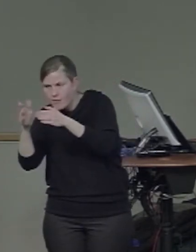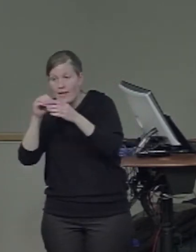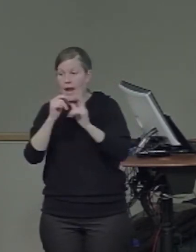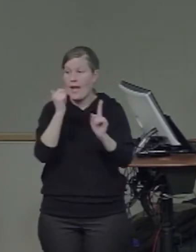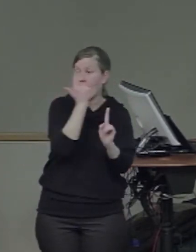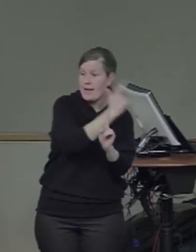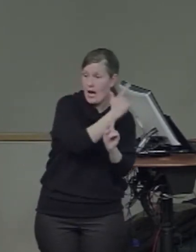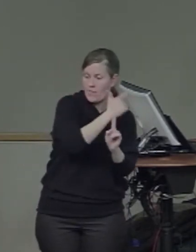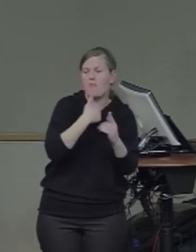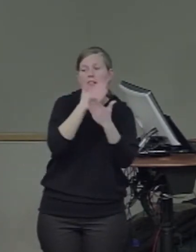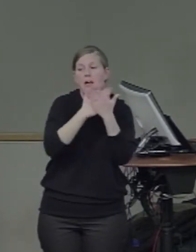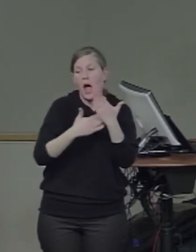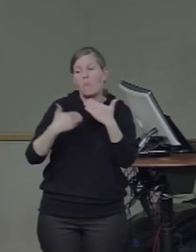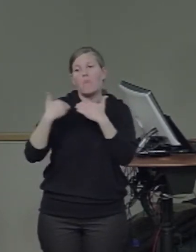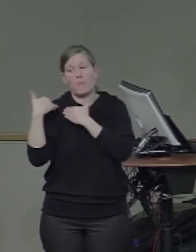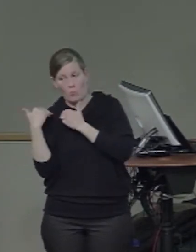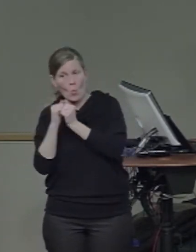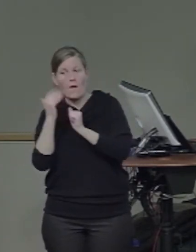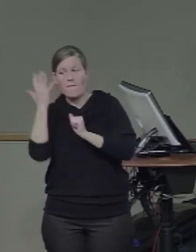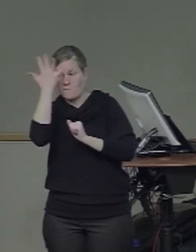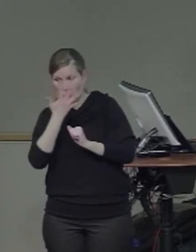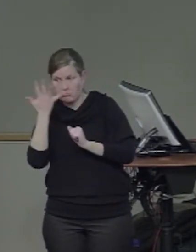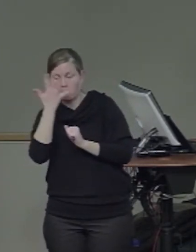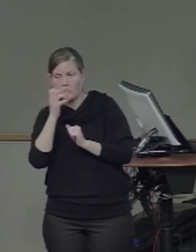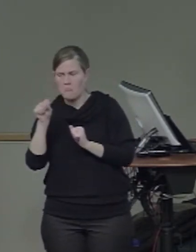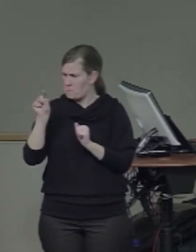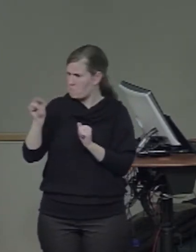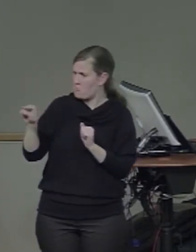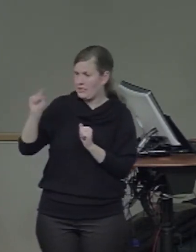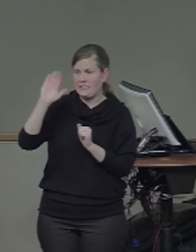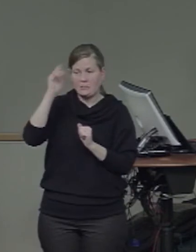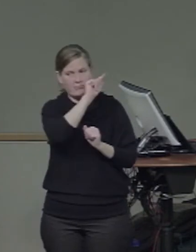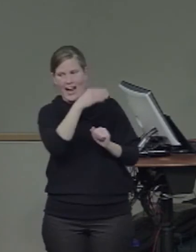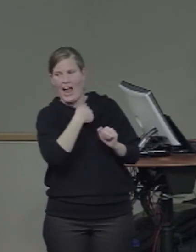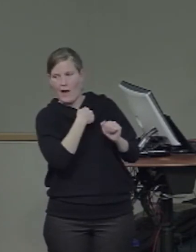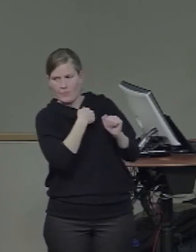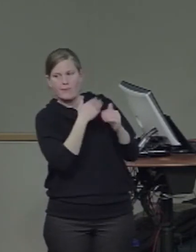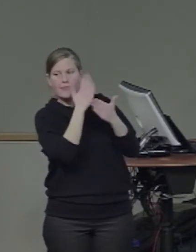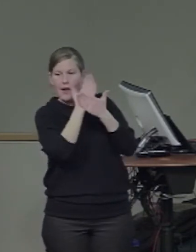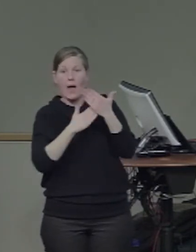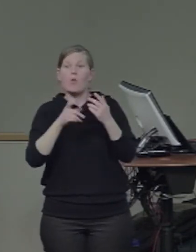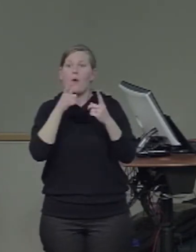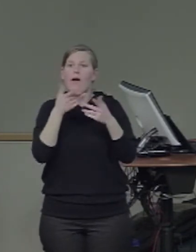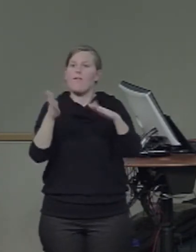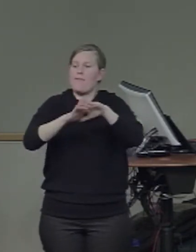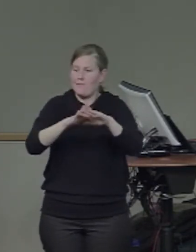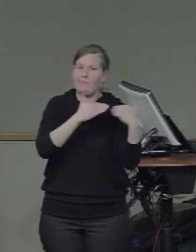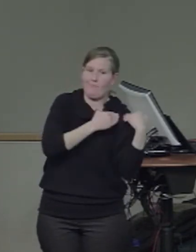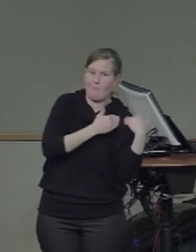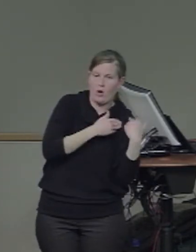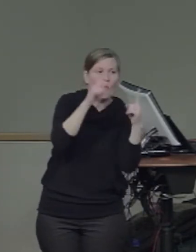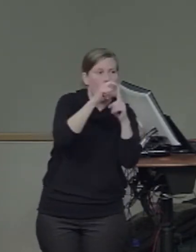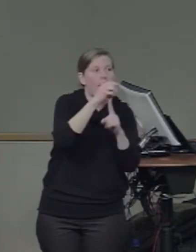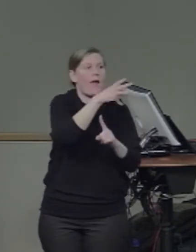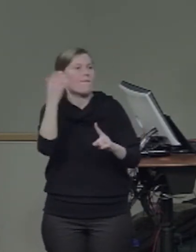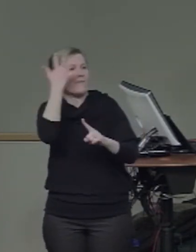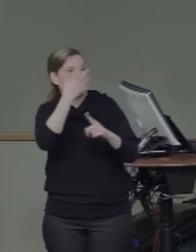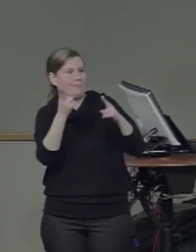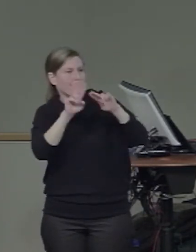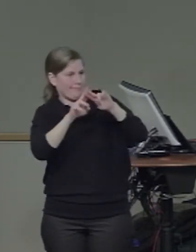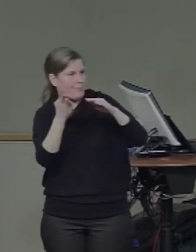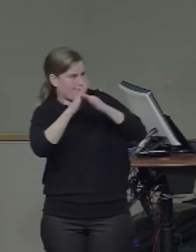and there seem to be a reasonable number of them that are doing both, right? So one